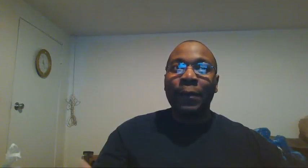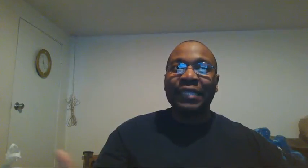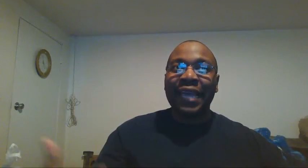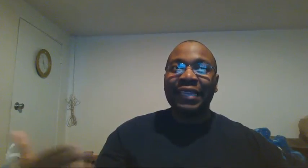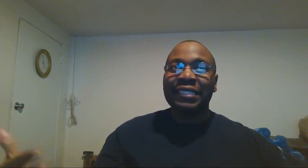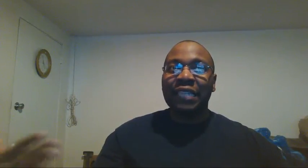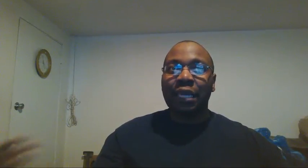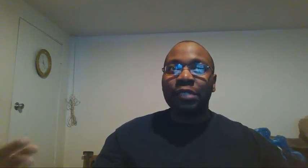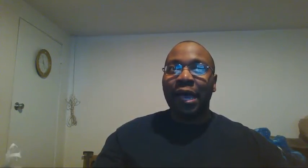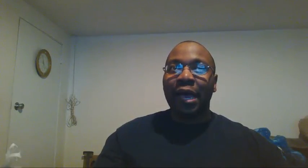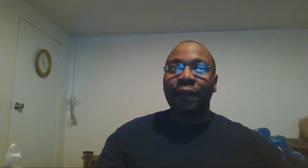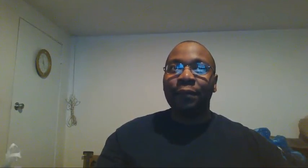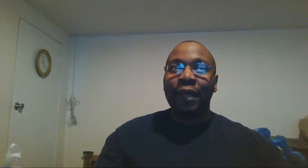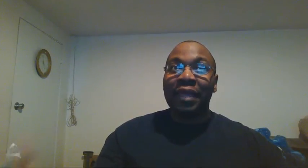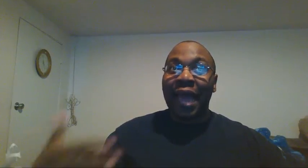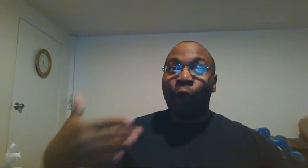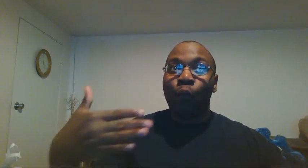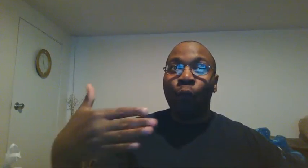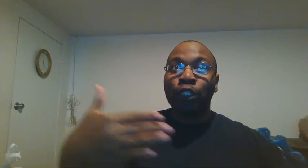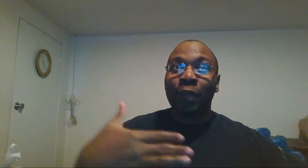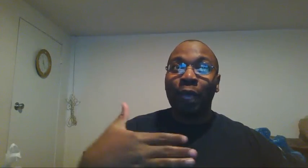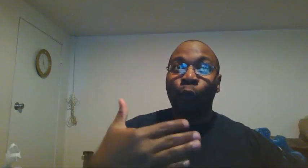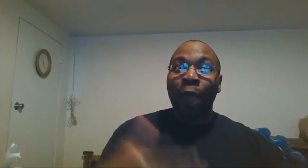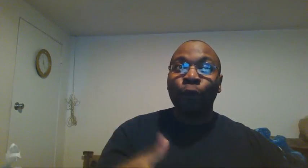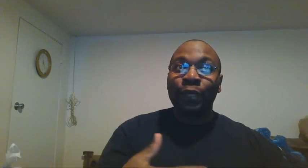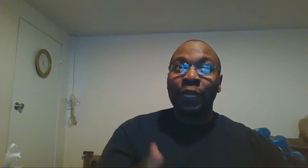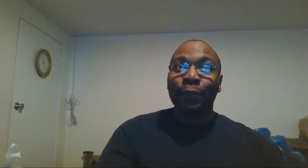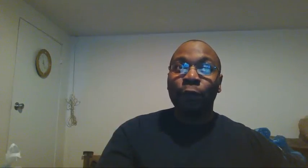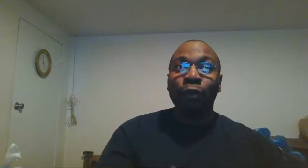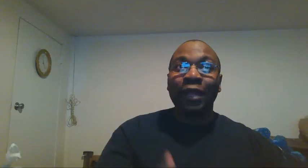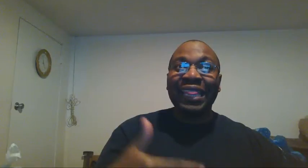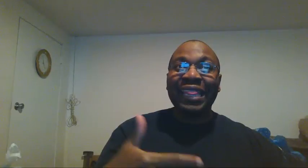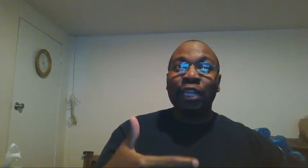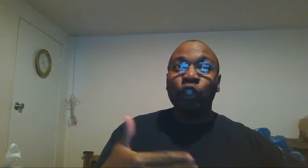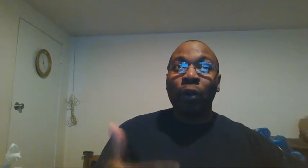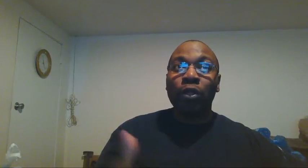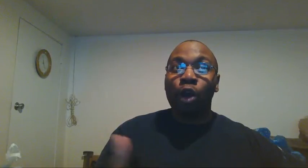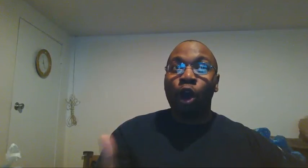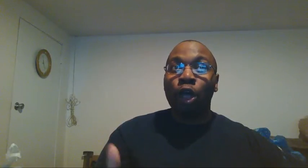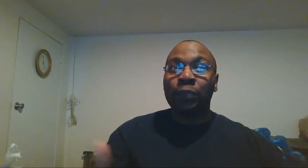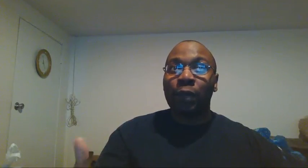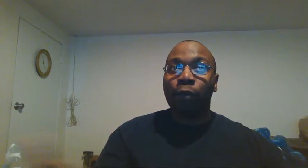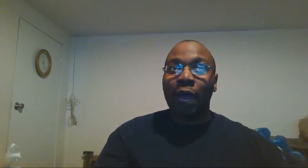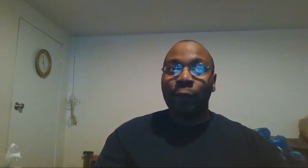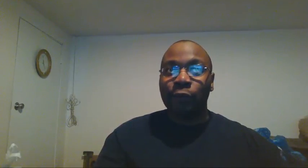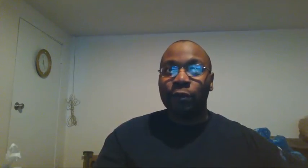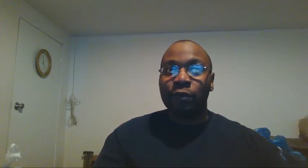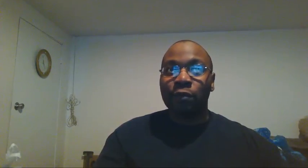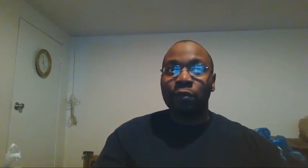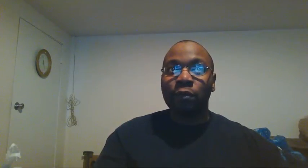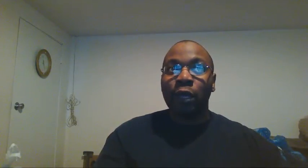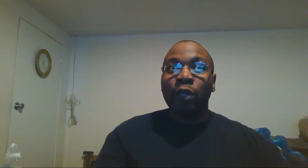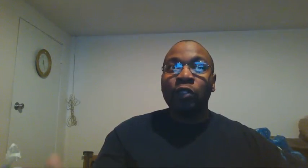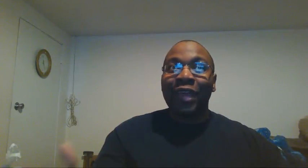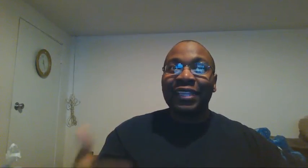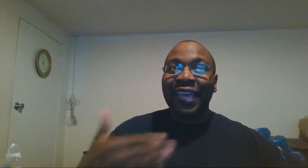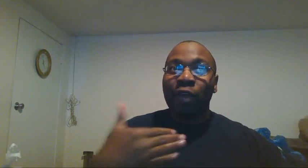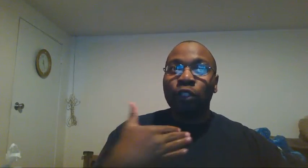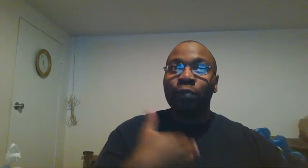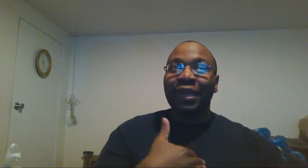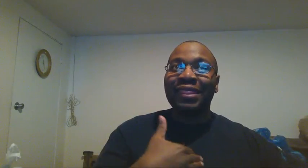at the same time i don't want to be around people that is going to cause me problems so that tells me that